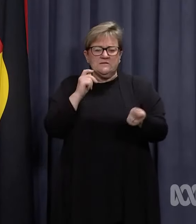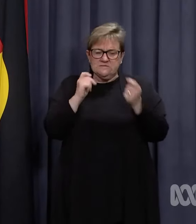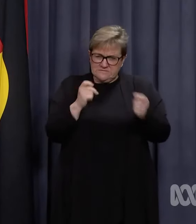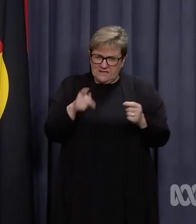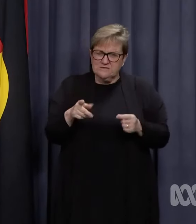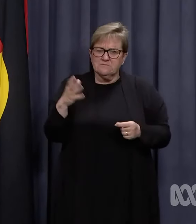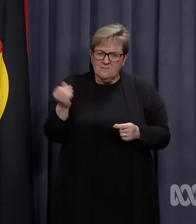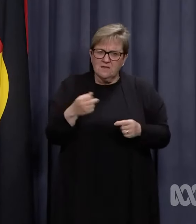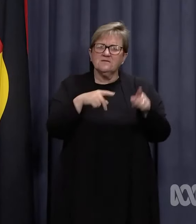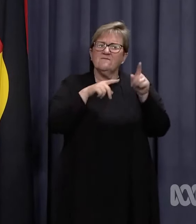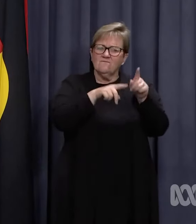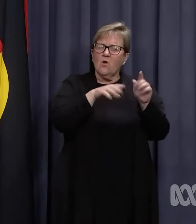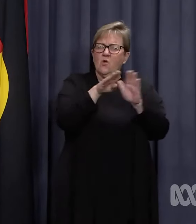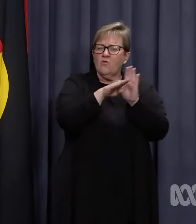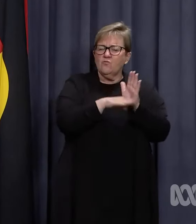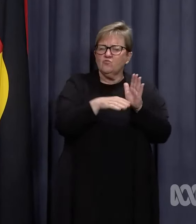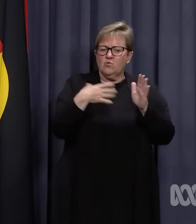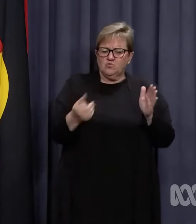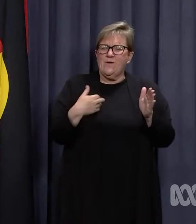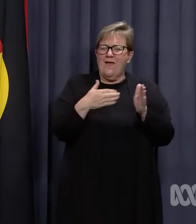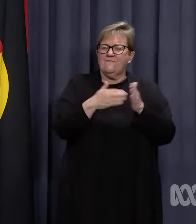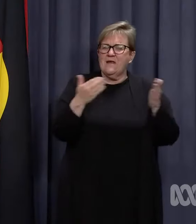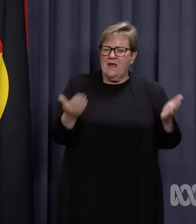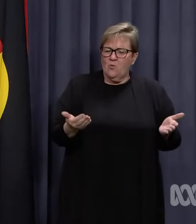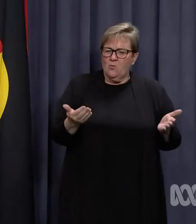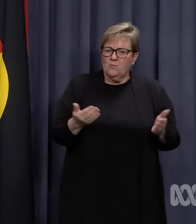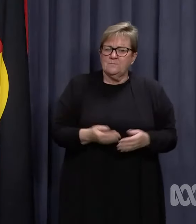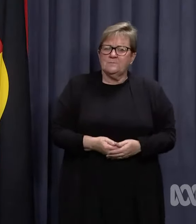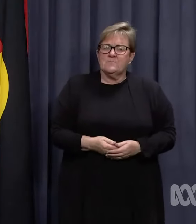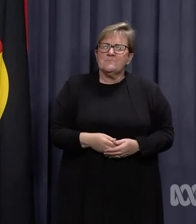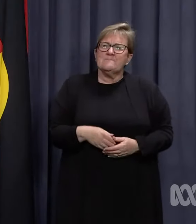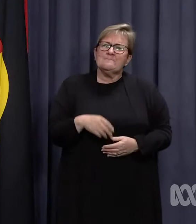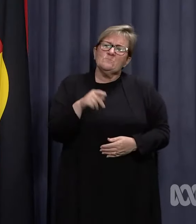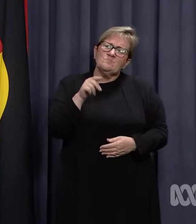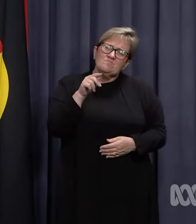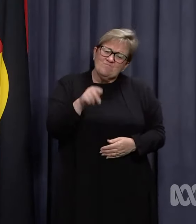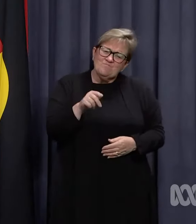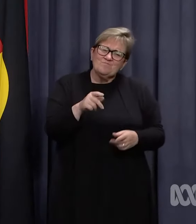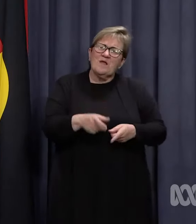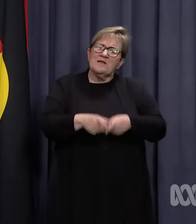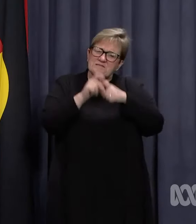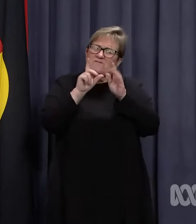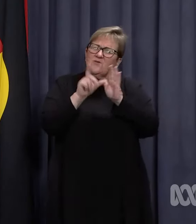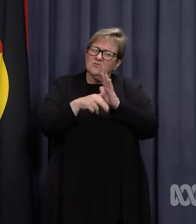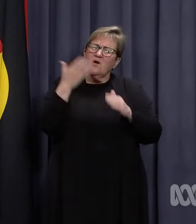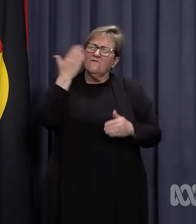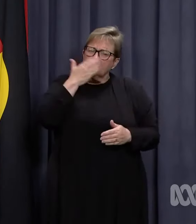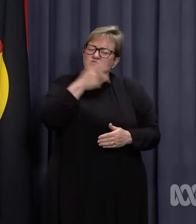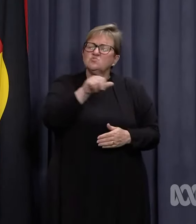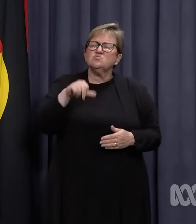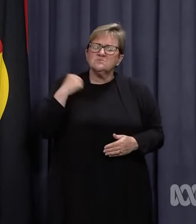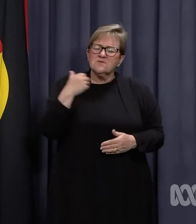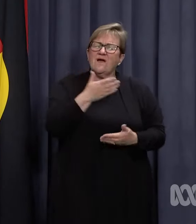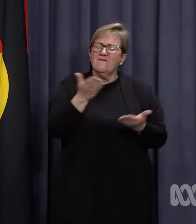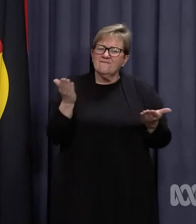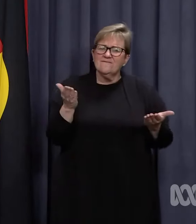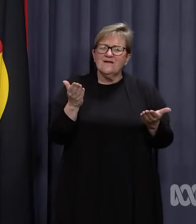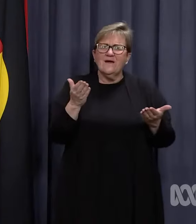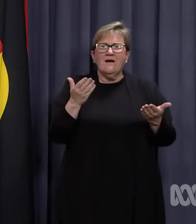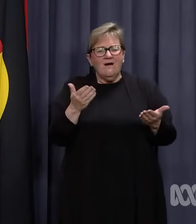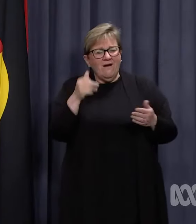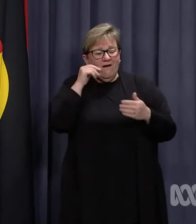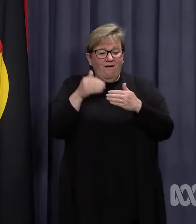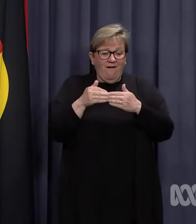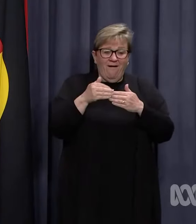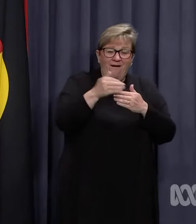as per the current arrangements. This has been a difficult time for school staff, and the period